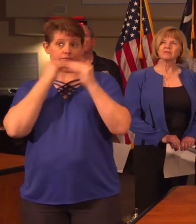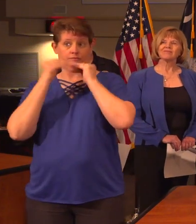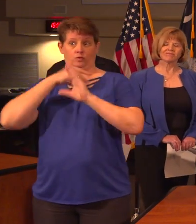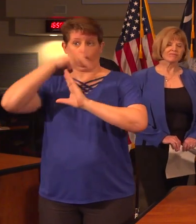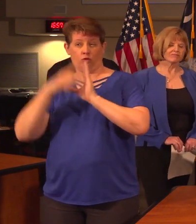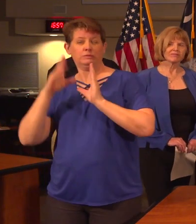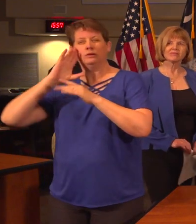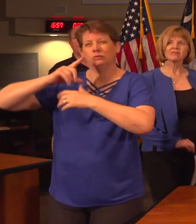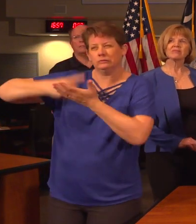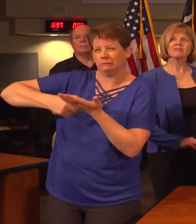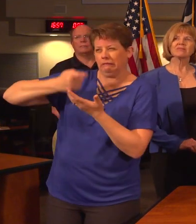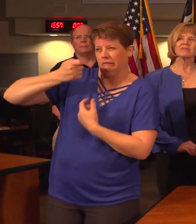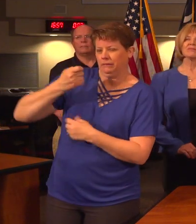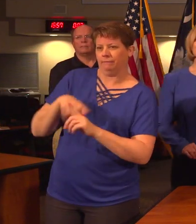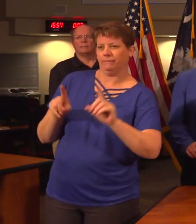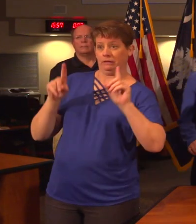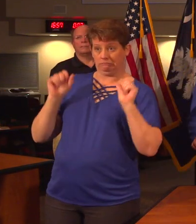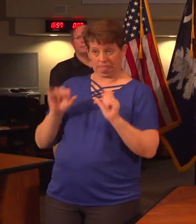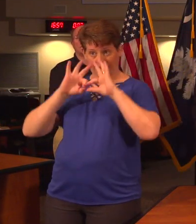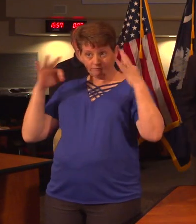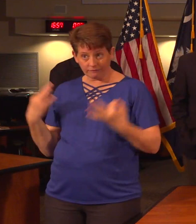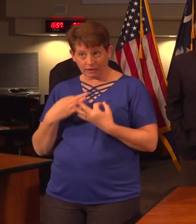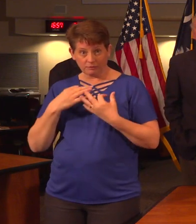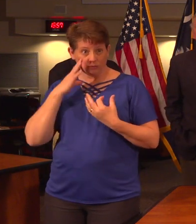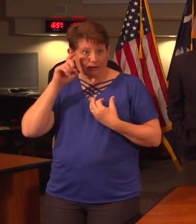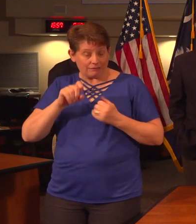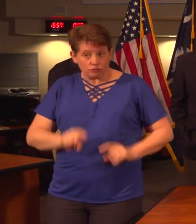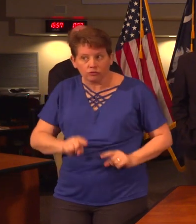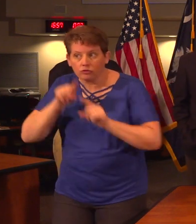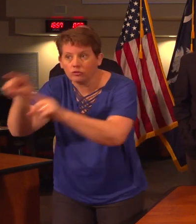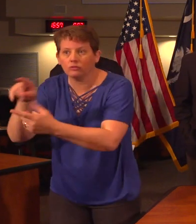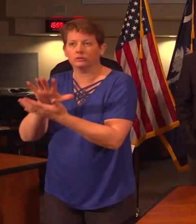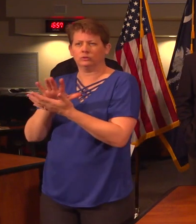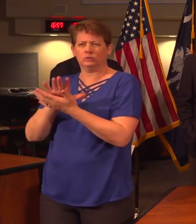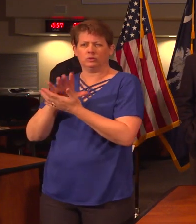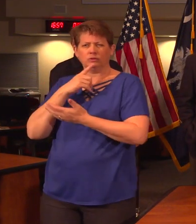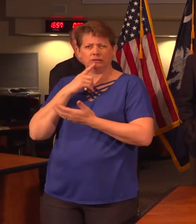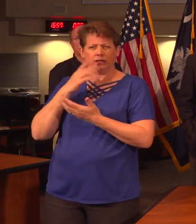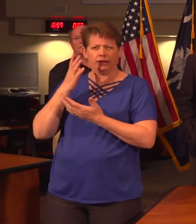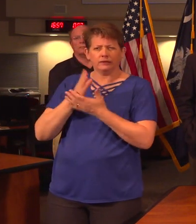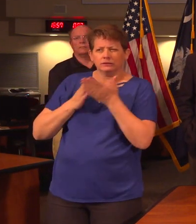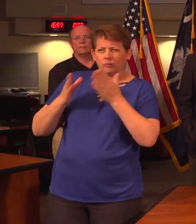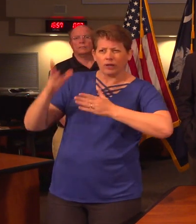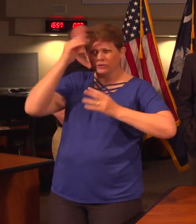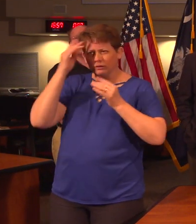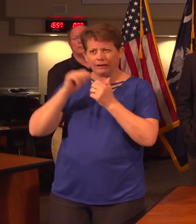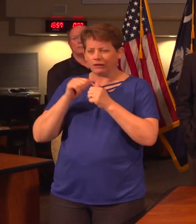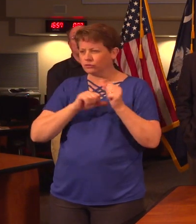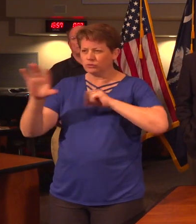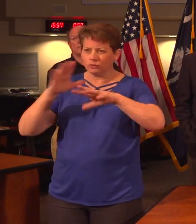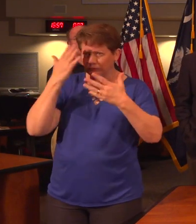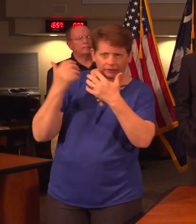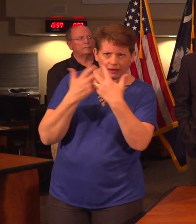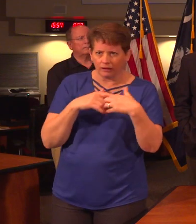school, I know we sort of touched on that, but are families expected to go to the schools or I think you said that there's a way that you are going to get it to them? How's